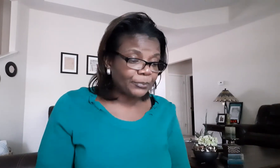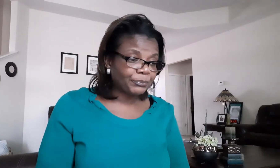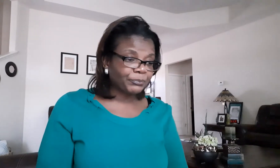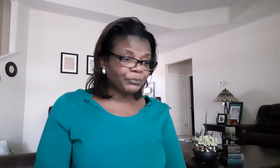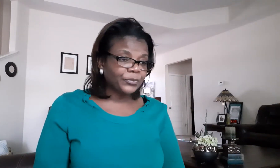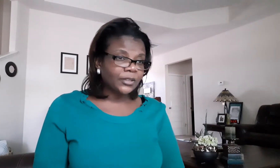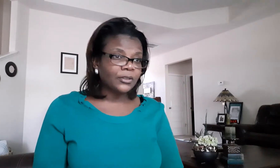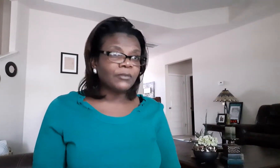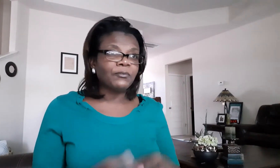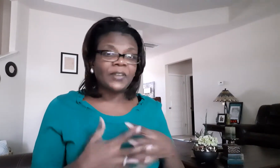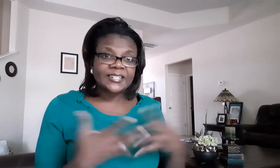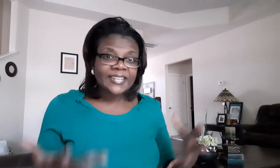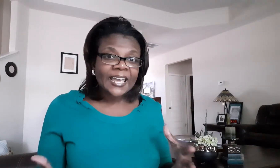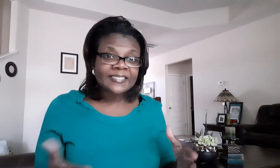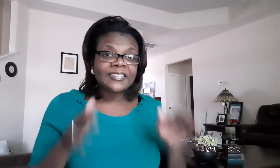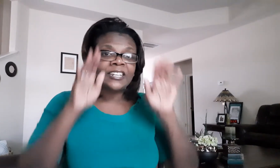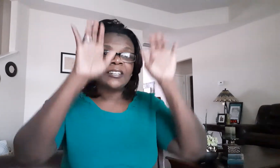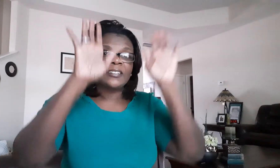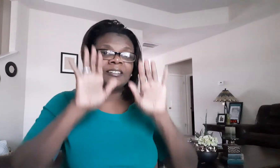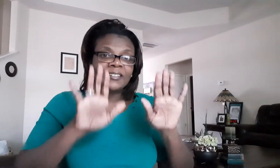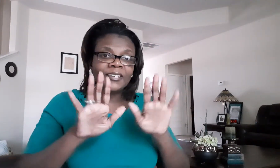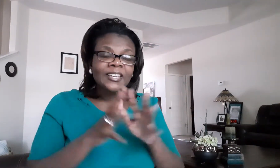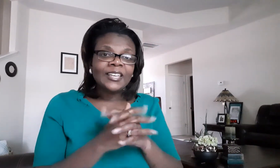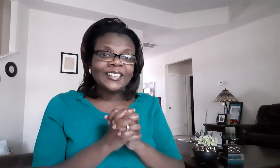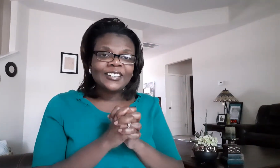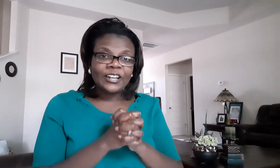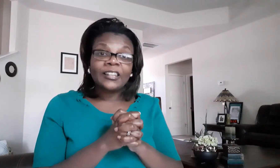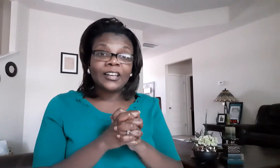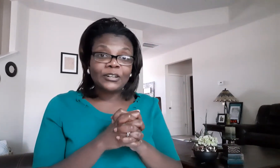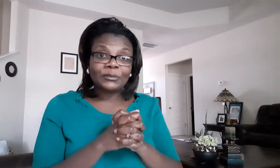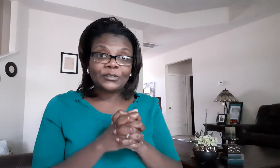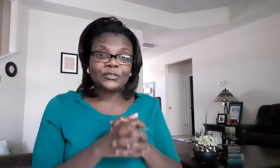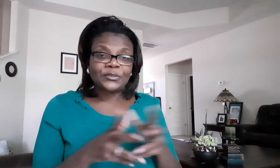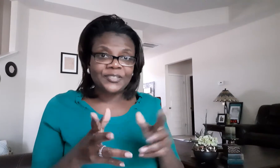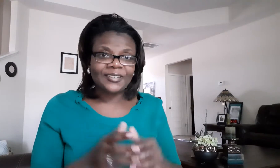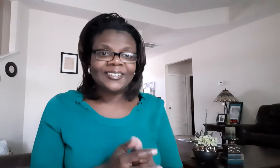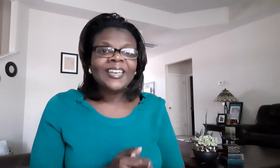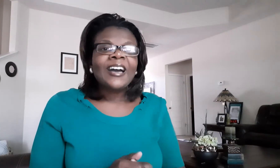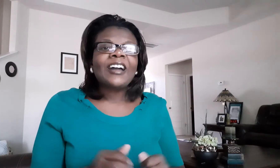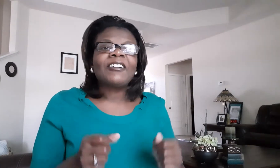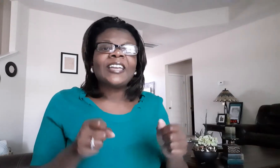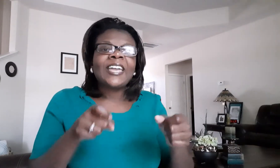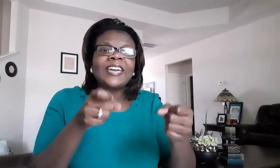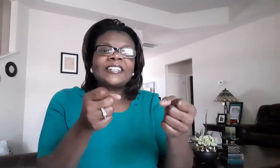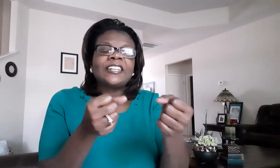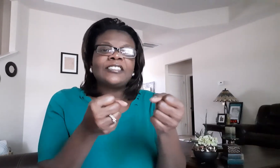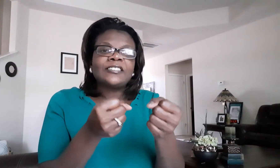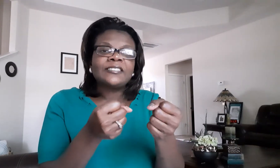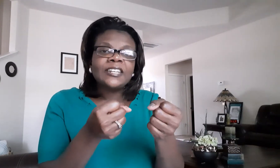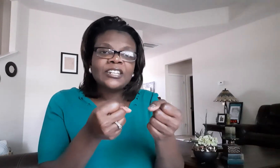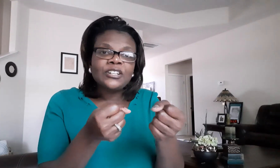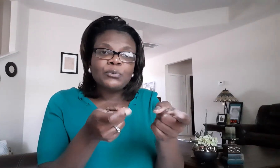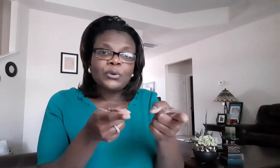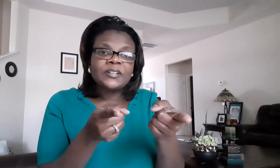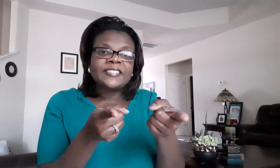fantastic a lot of words you'll see all right and the second word is